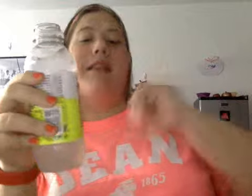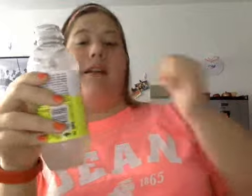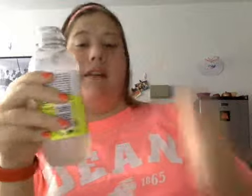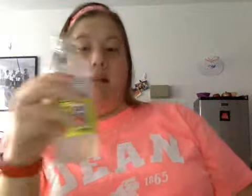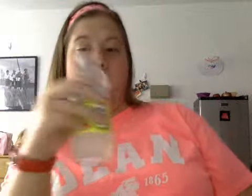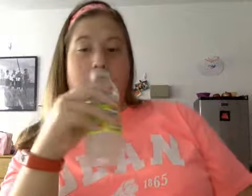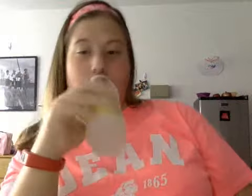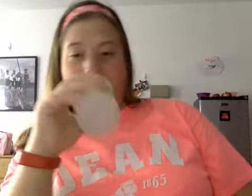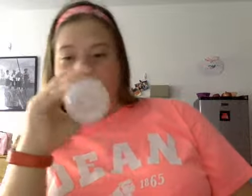that great